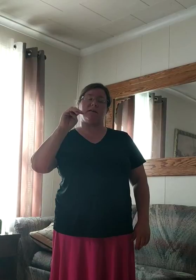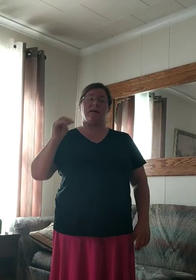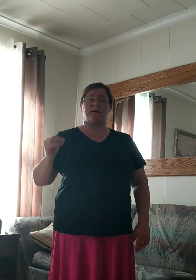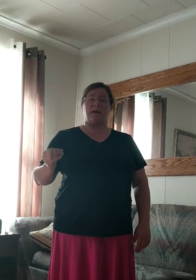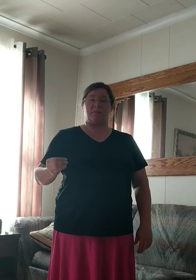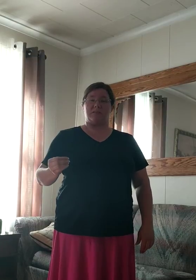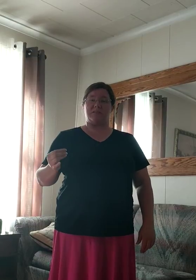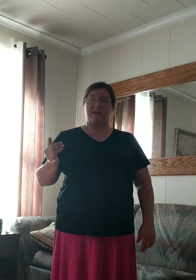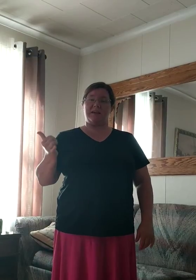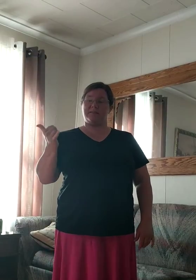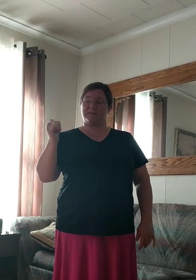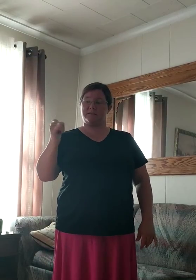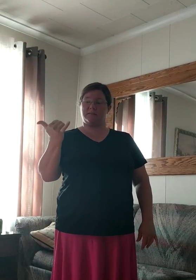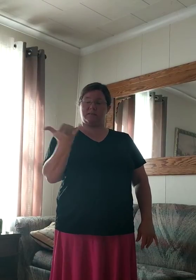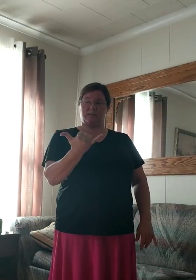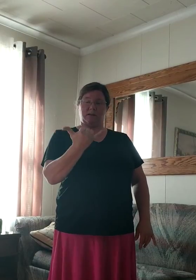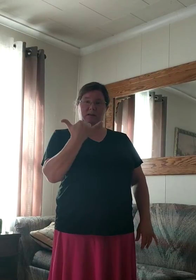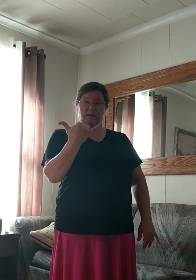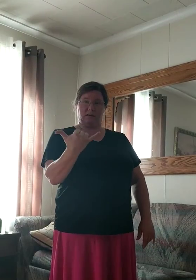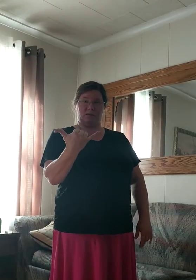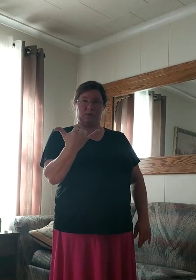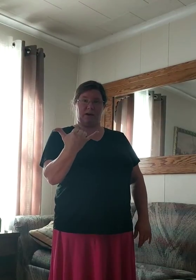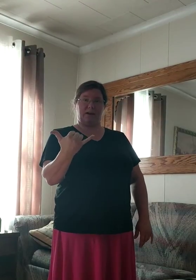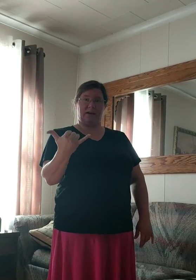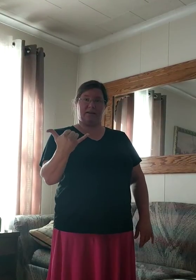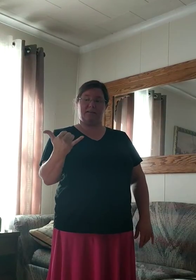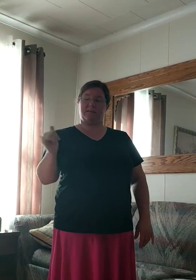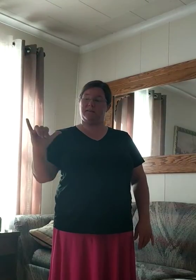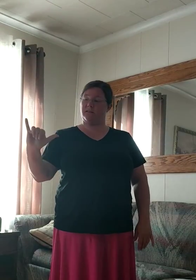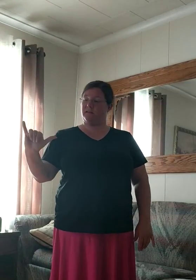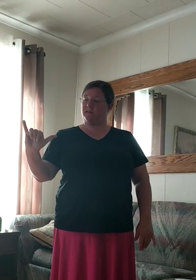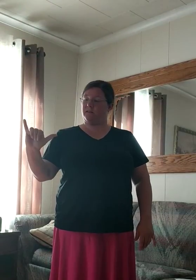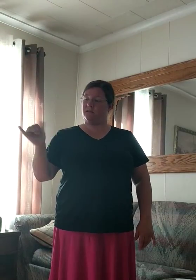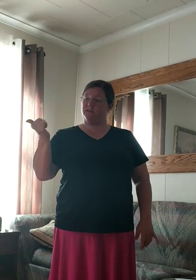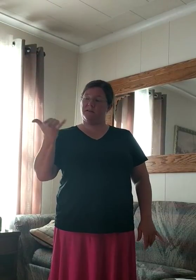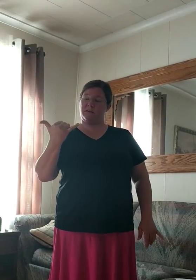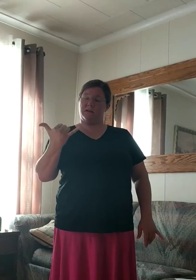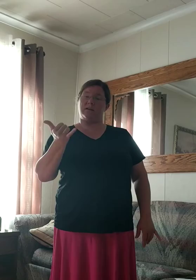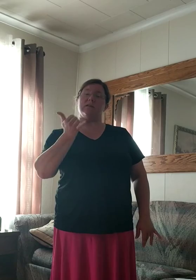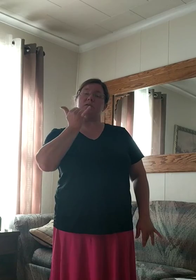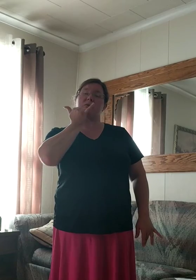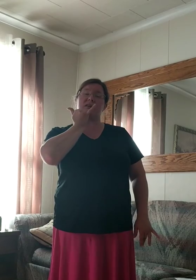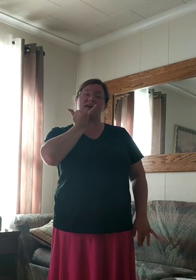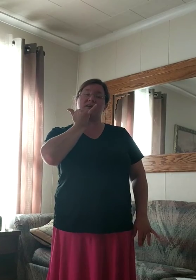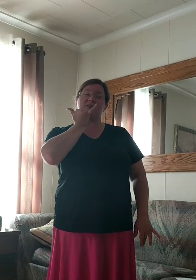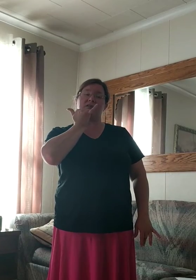And mistakes is a Y hand, and you just put that on your chin.